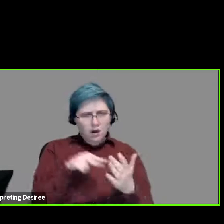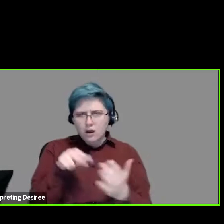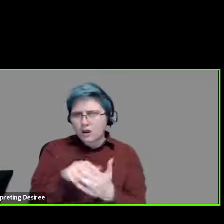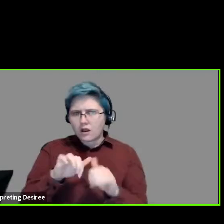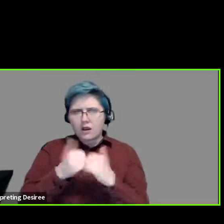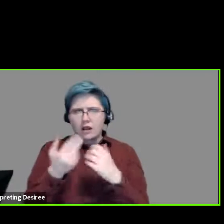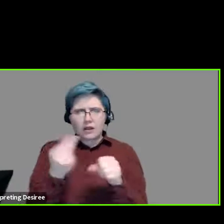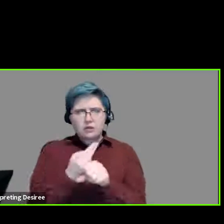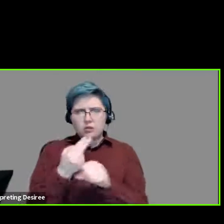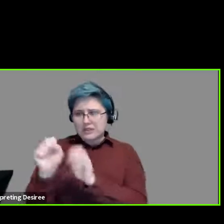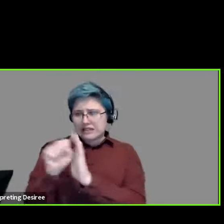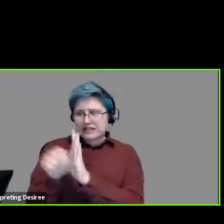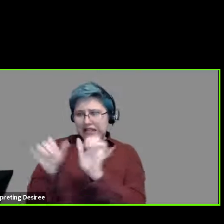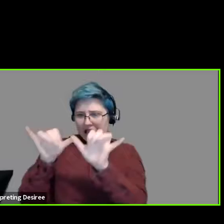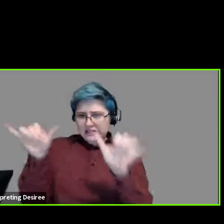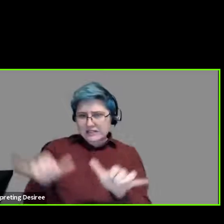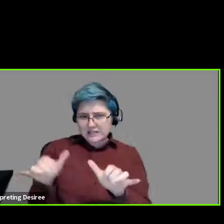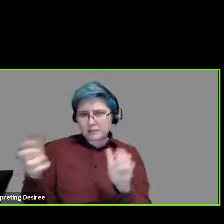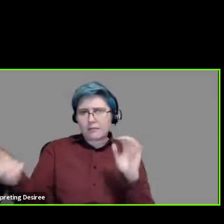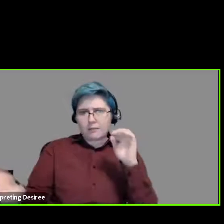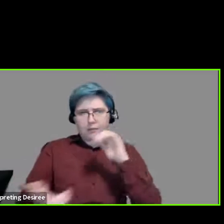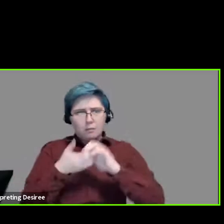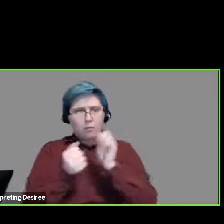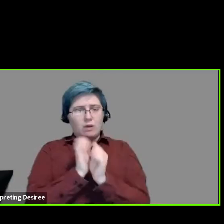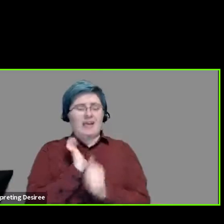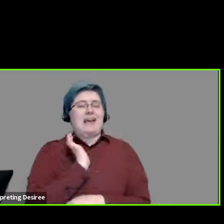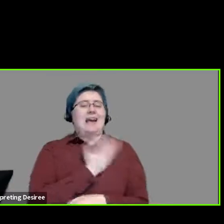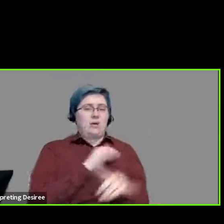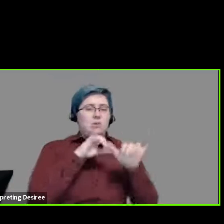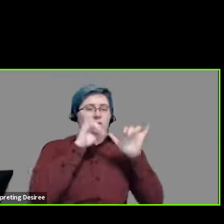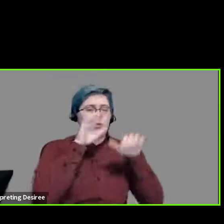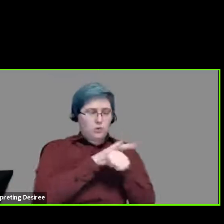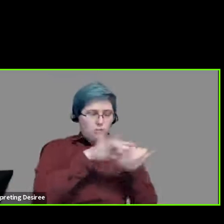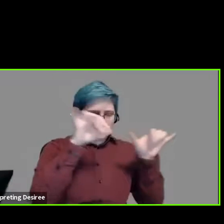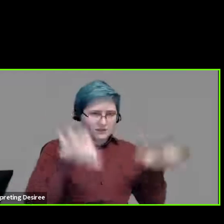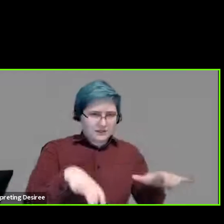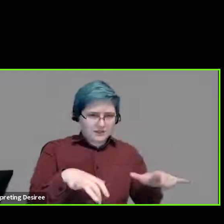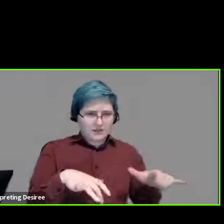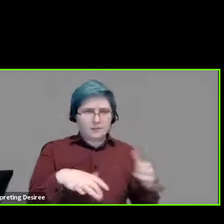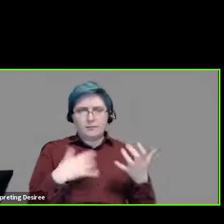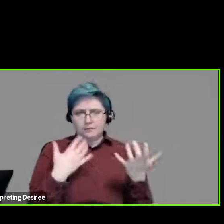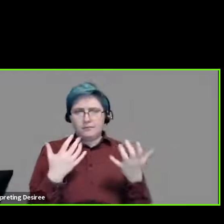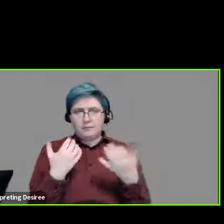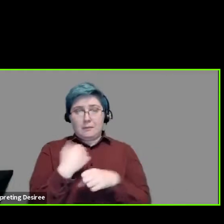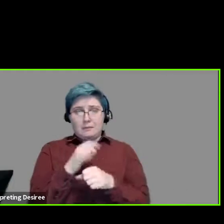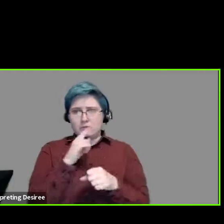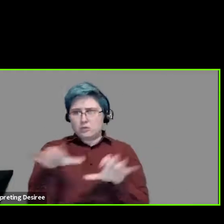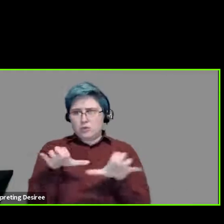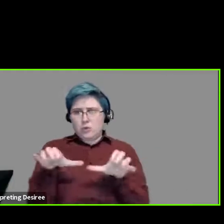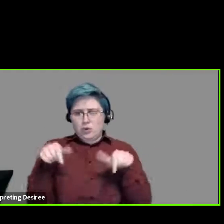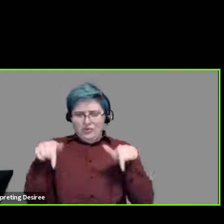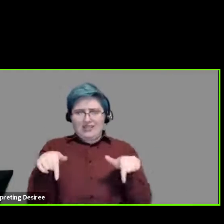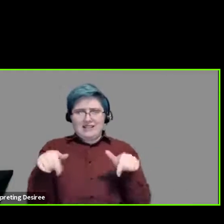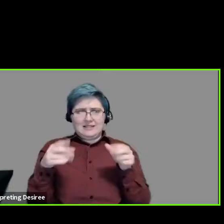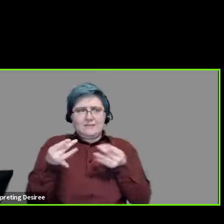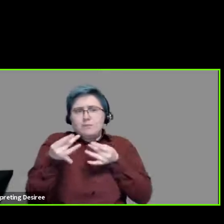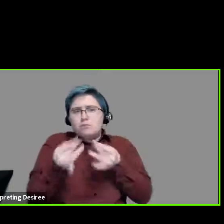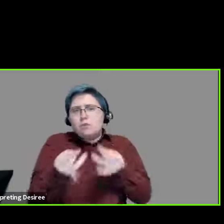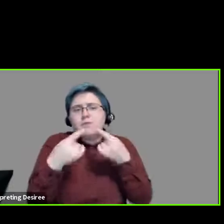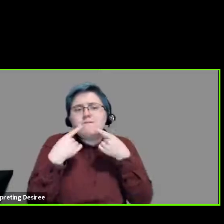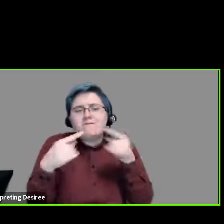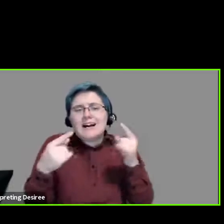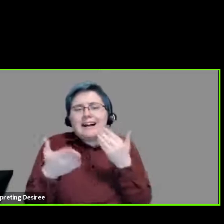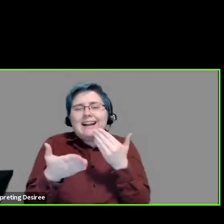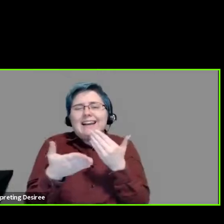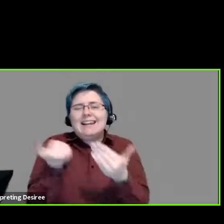use the state system coupled with our own acuity system here locally to make sure again we, we do this as efficiently, effectively and